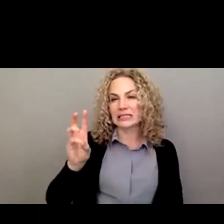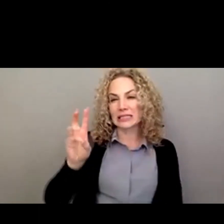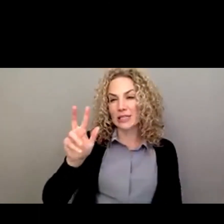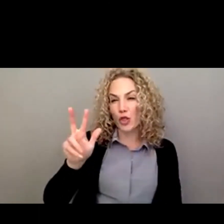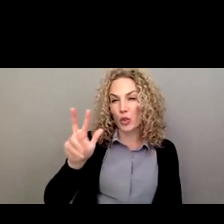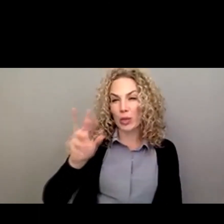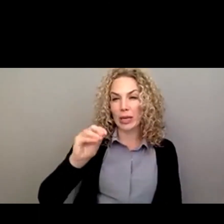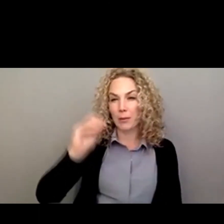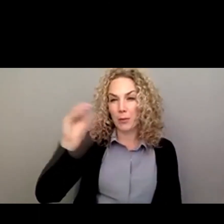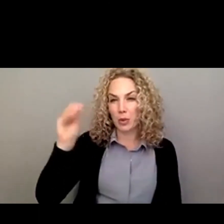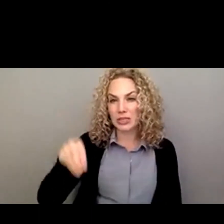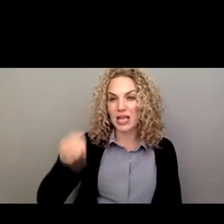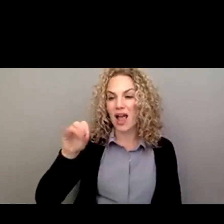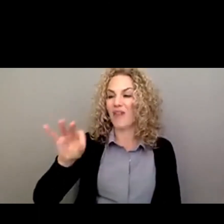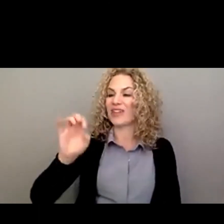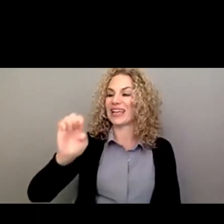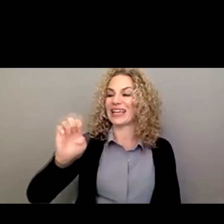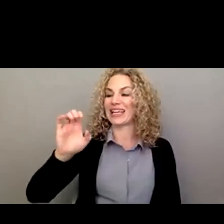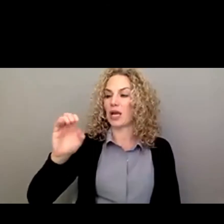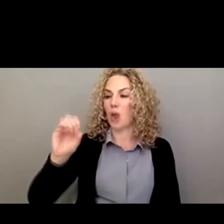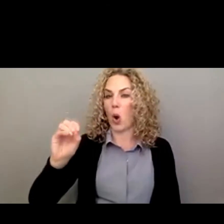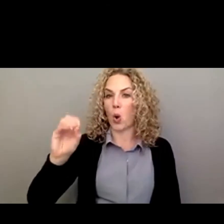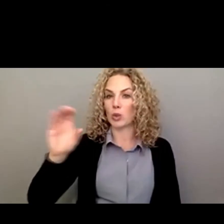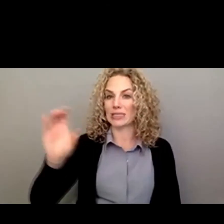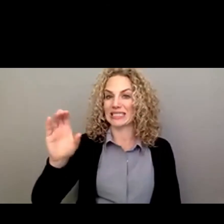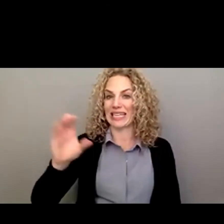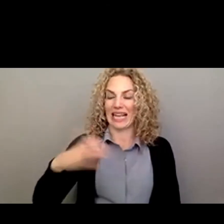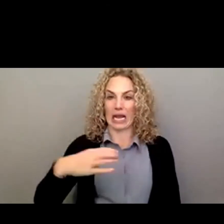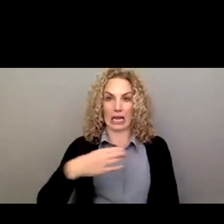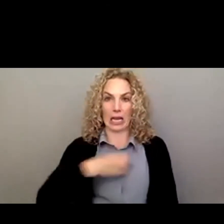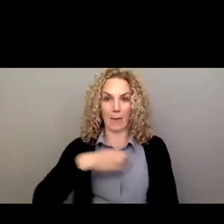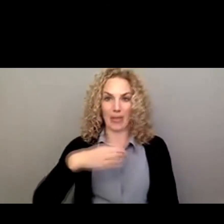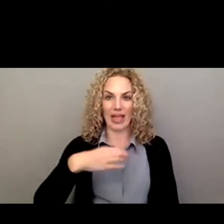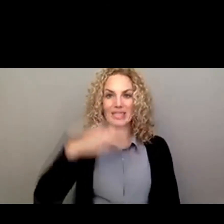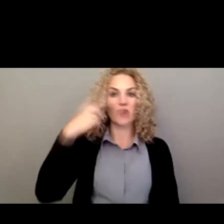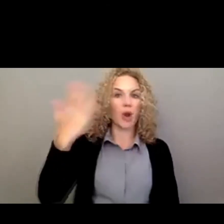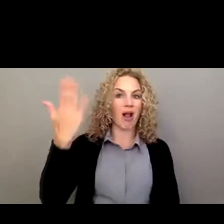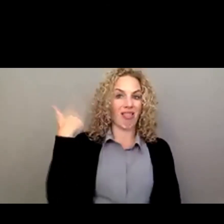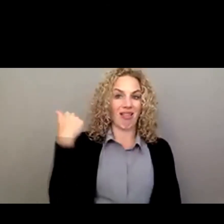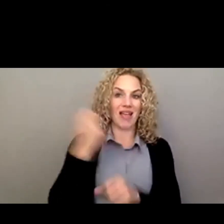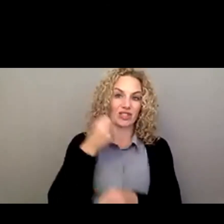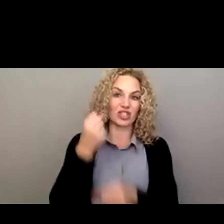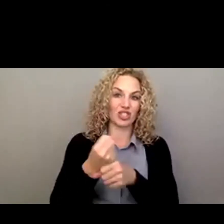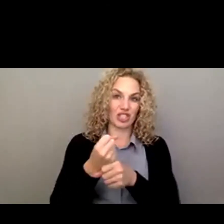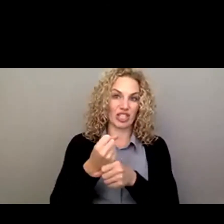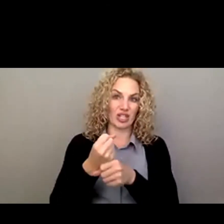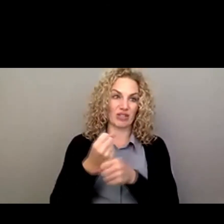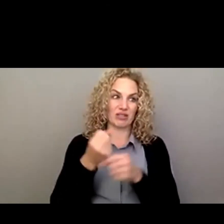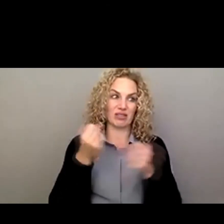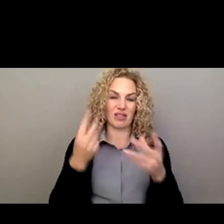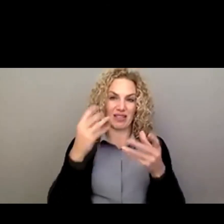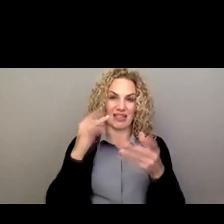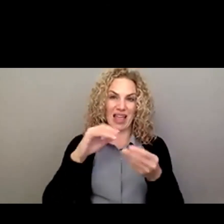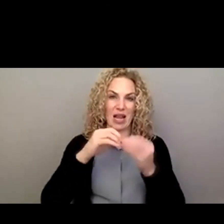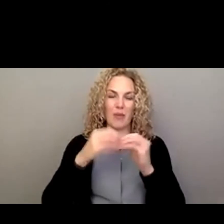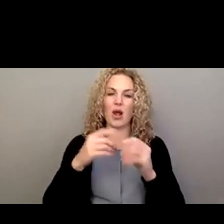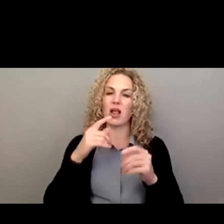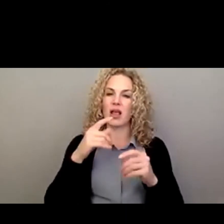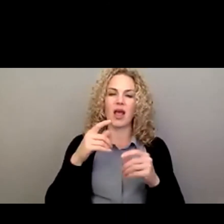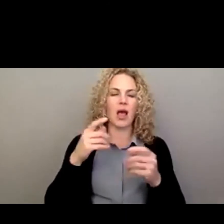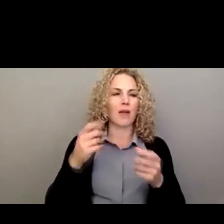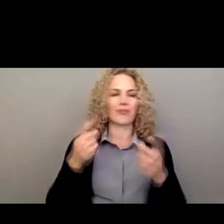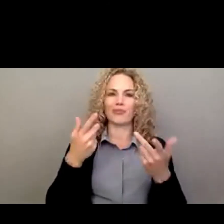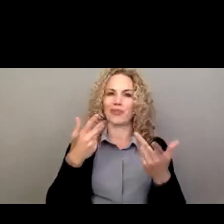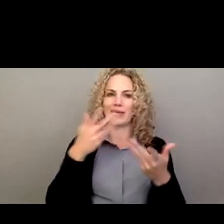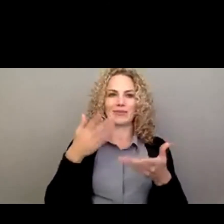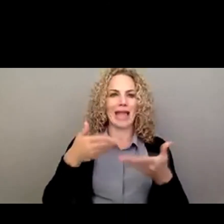of EEOC complaints for last year's numbers were said to eventually lose that job. That,